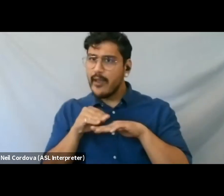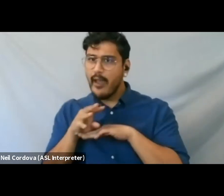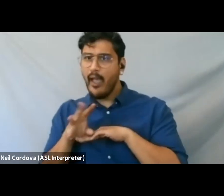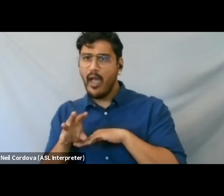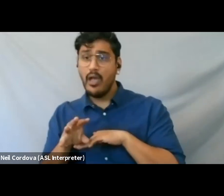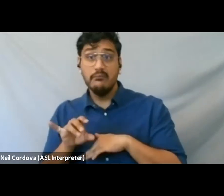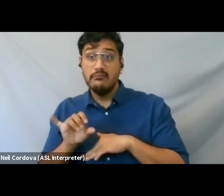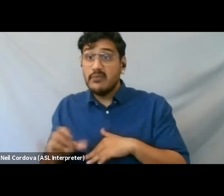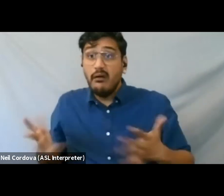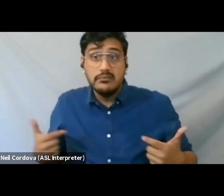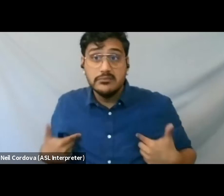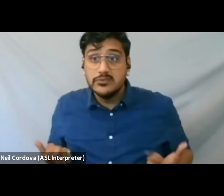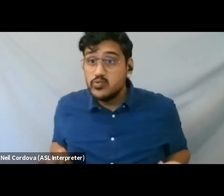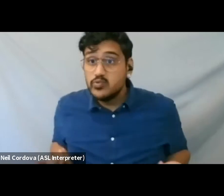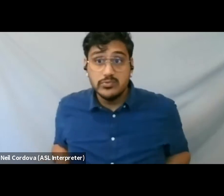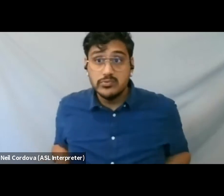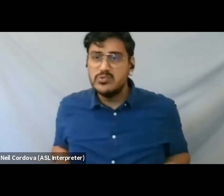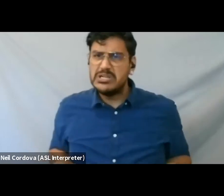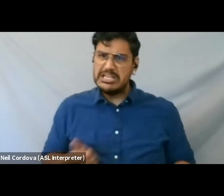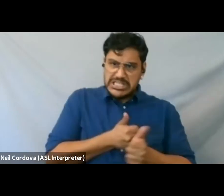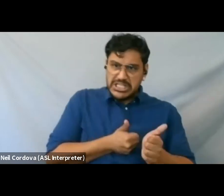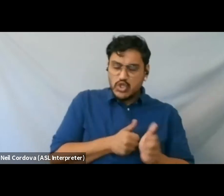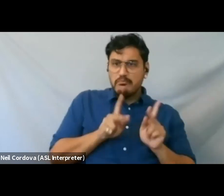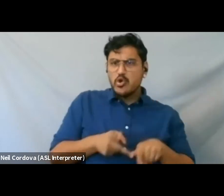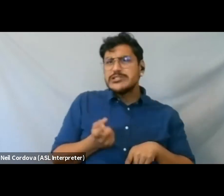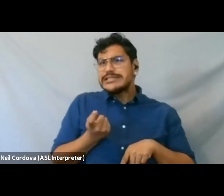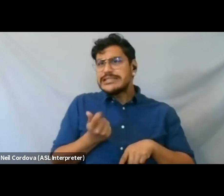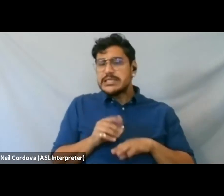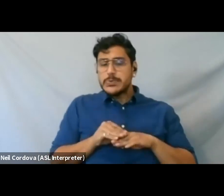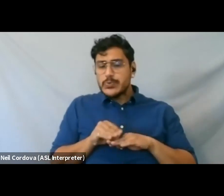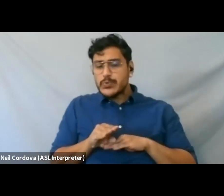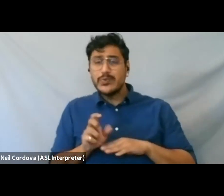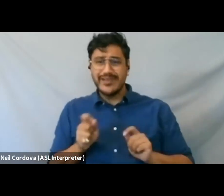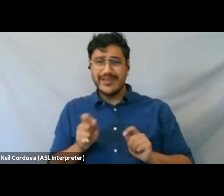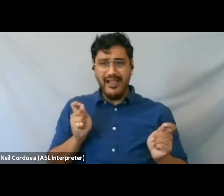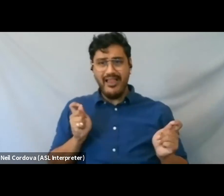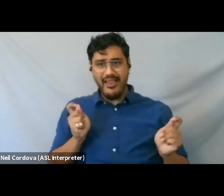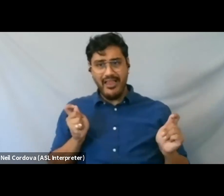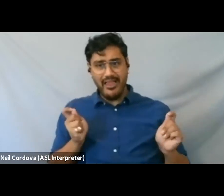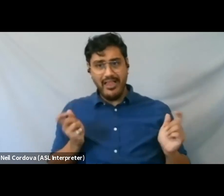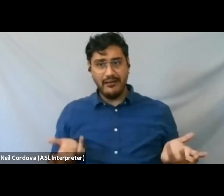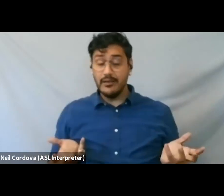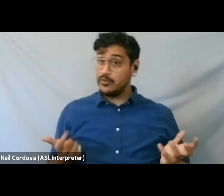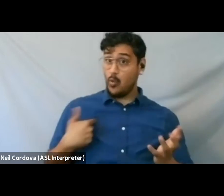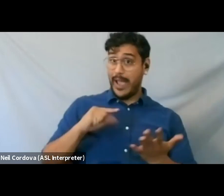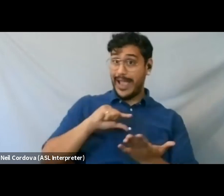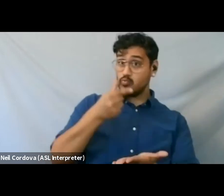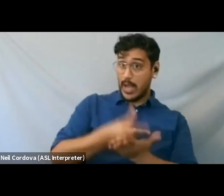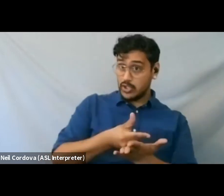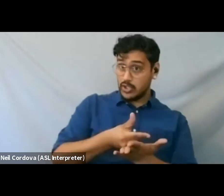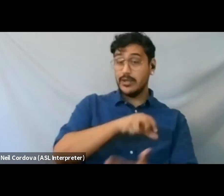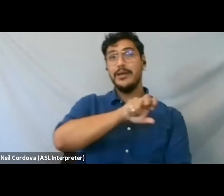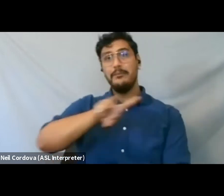the action of all of us, we do change the world. So when I graduated Oberlin and came back home to North Carolina,